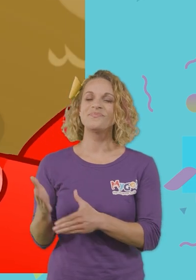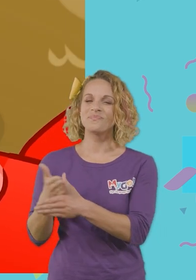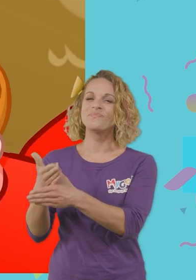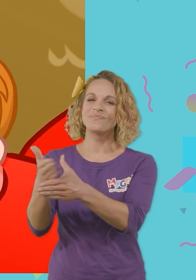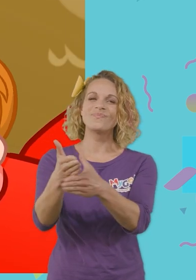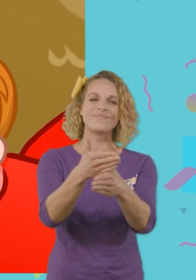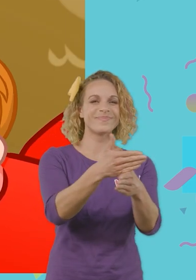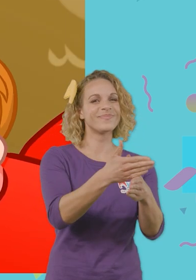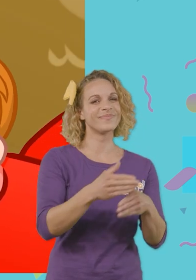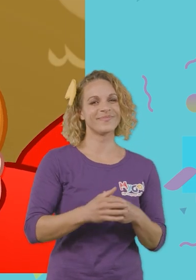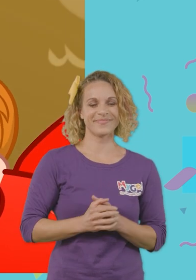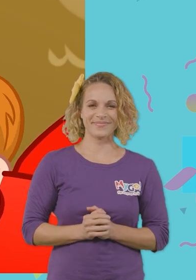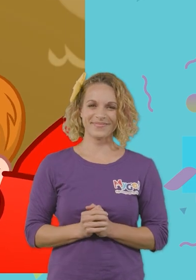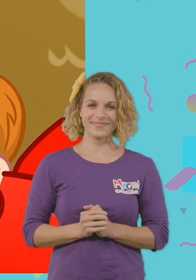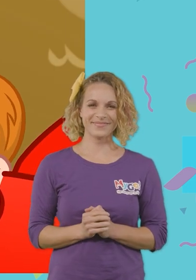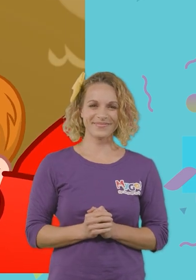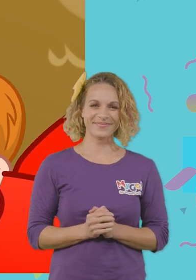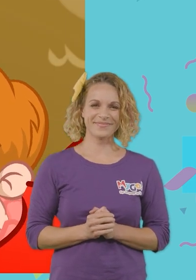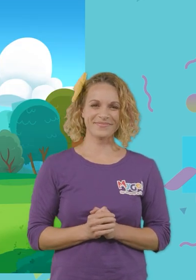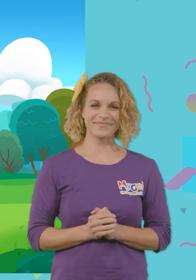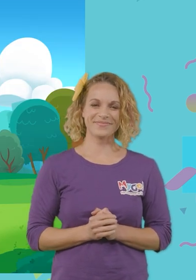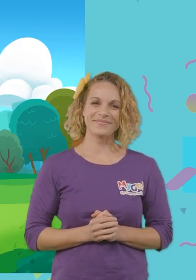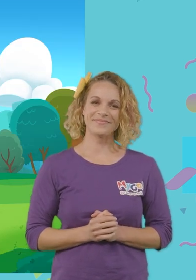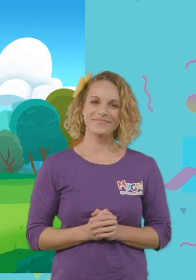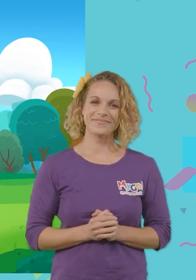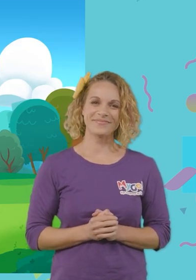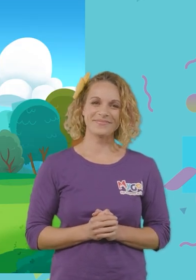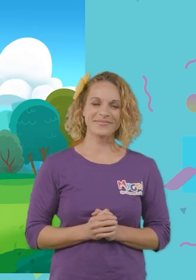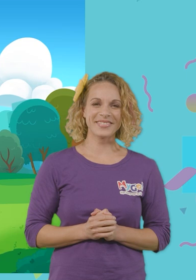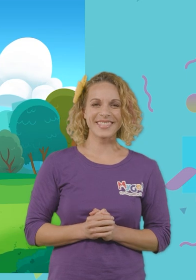Bye! Bye! We're all right! That's tough! Bungie! What?